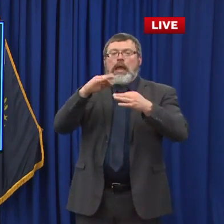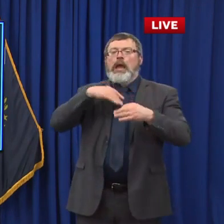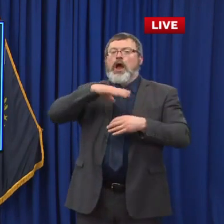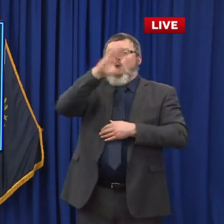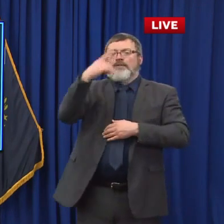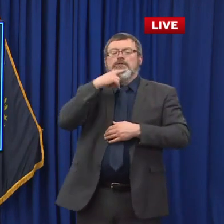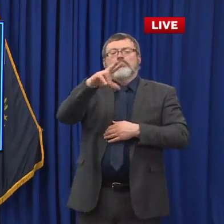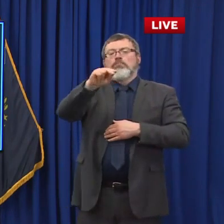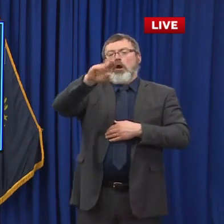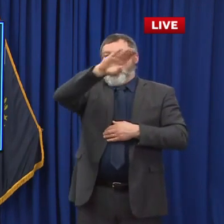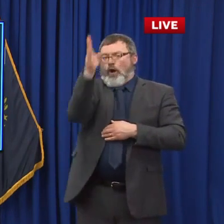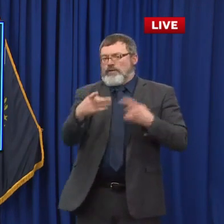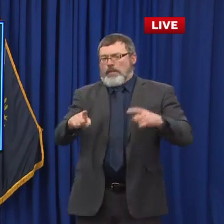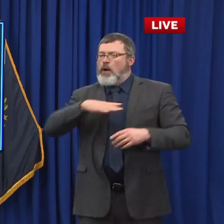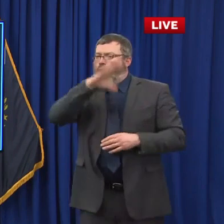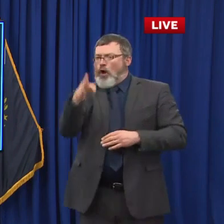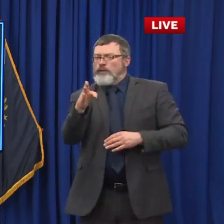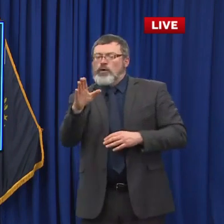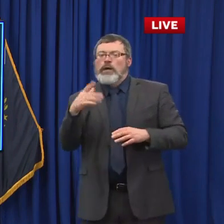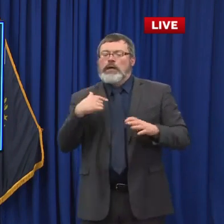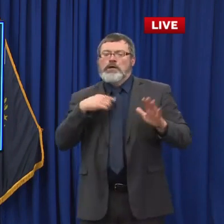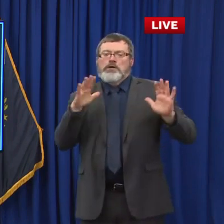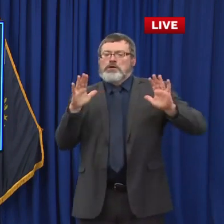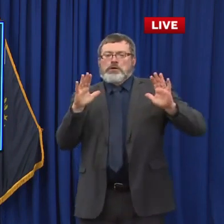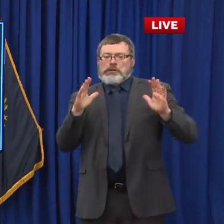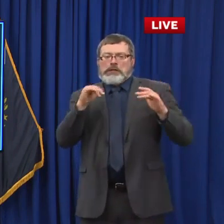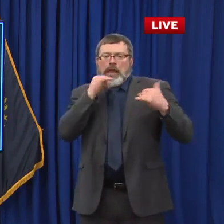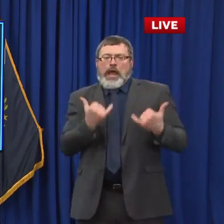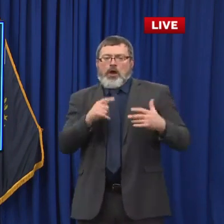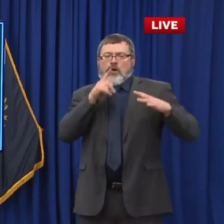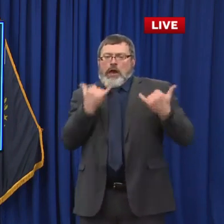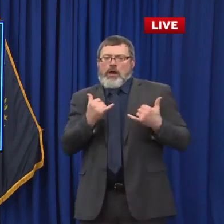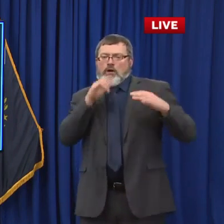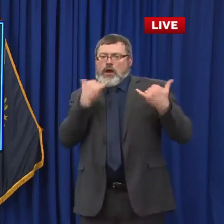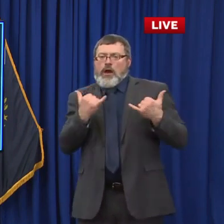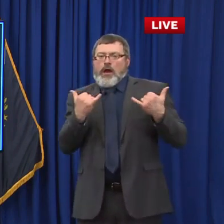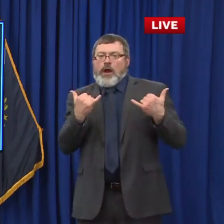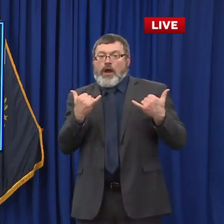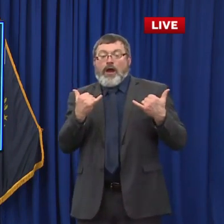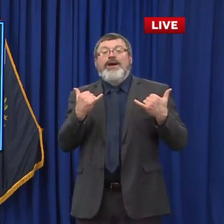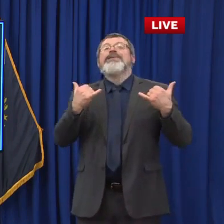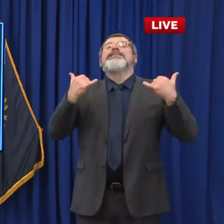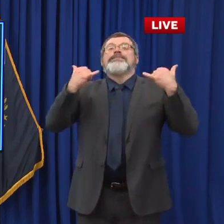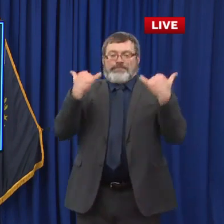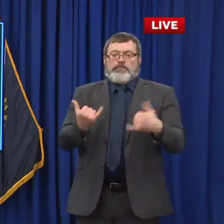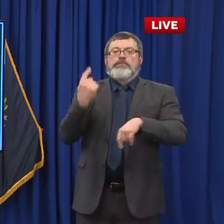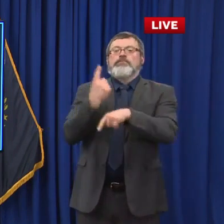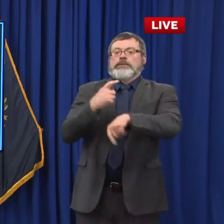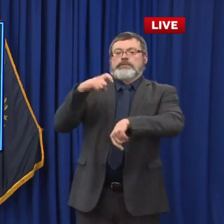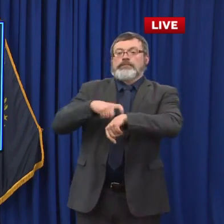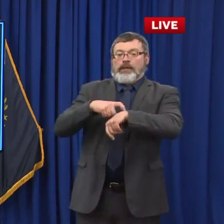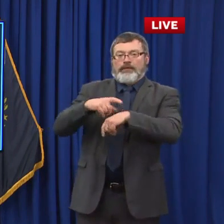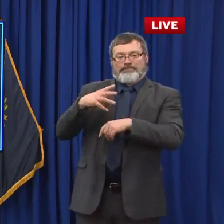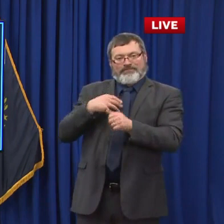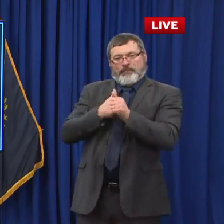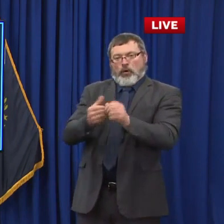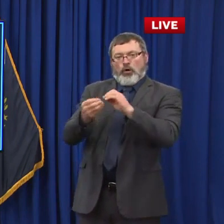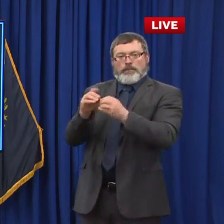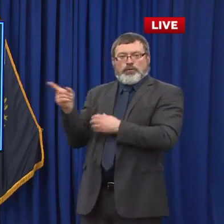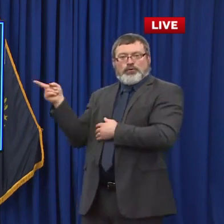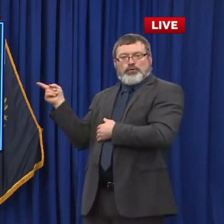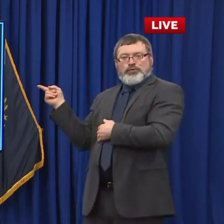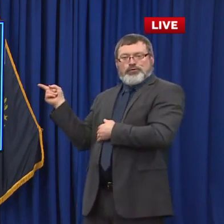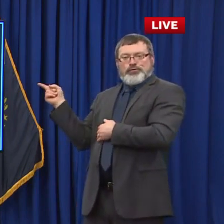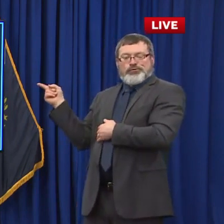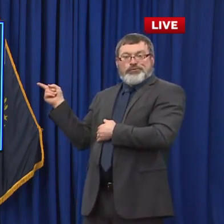data, as you can see behind me, really drive drive a lot of our decisions and it is clear in looking at the data that this mask mandate